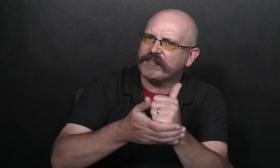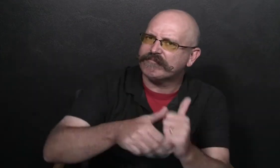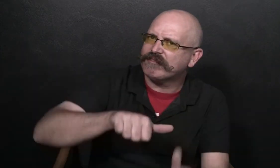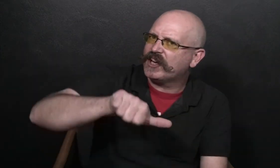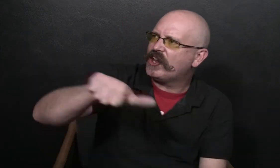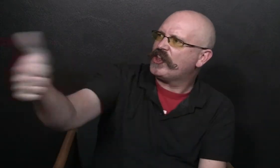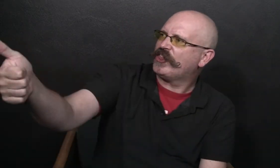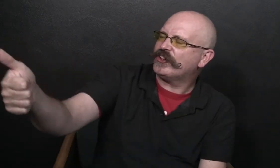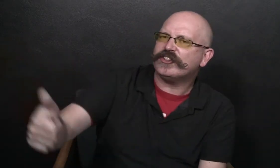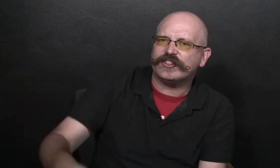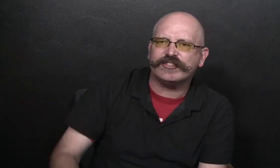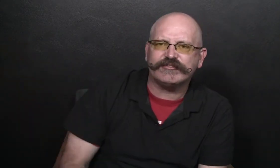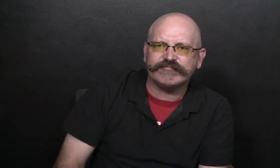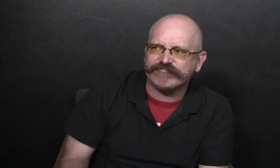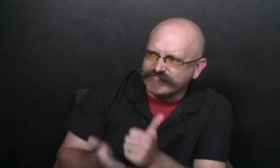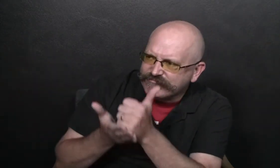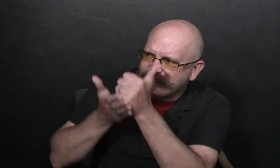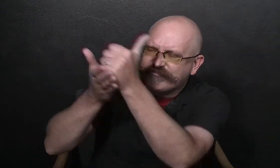They helped others